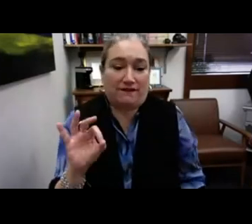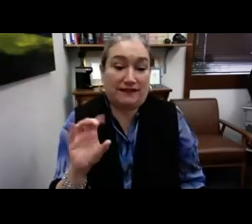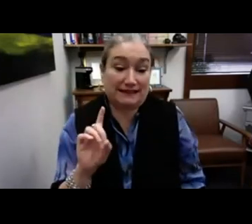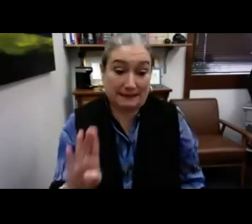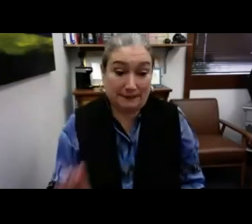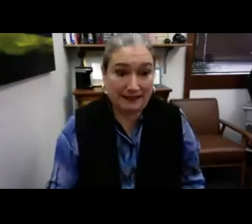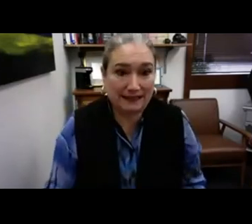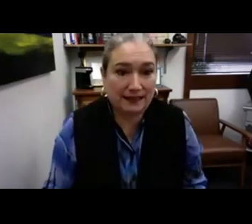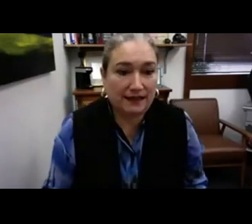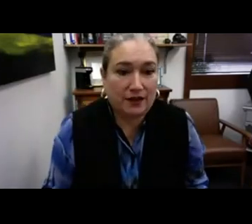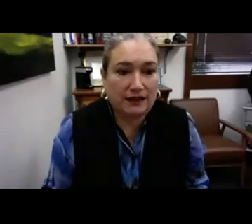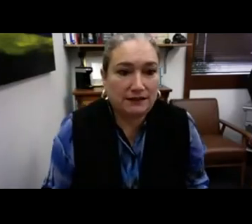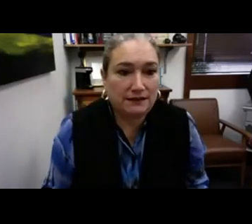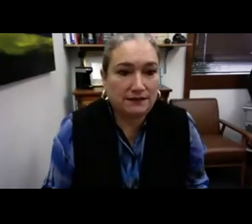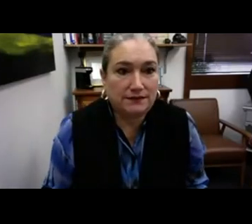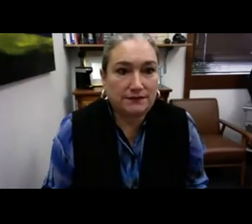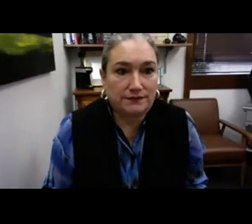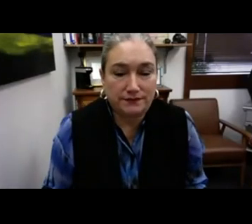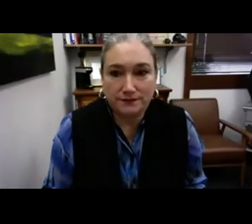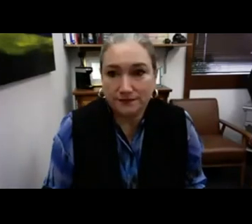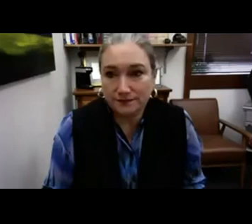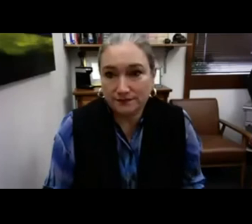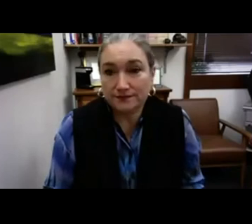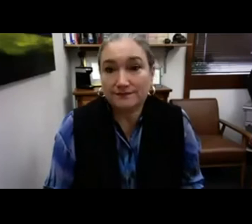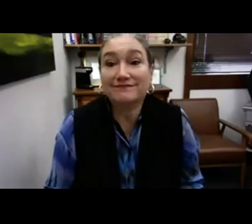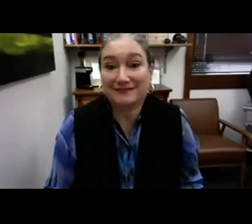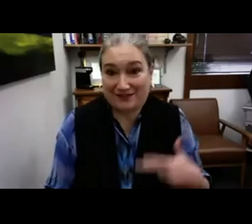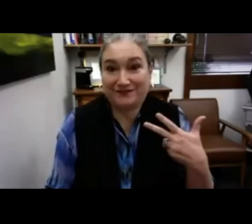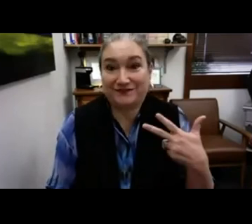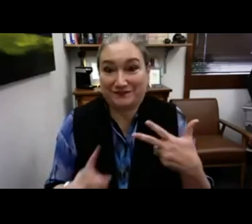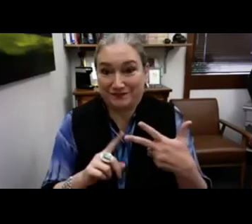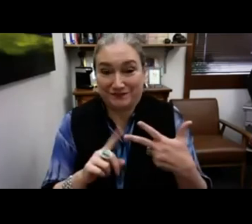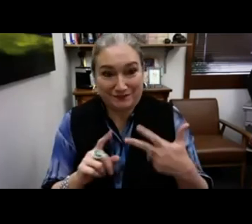I would have been better off going to a deaf school, but that was the cult, the trade-off of having some hearing.